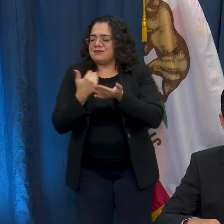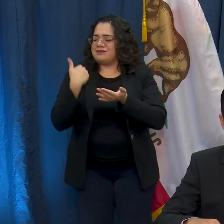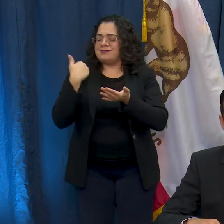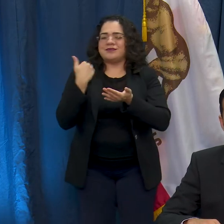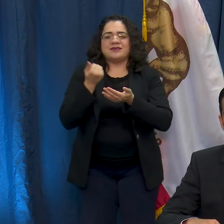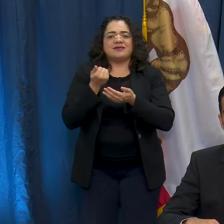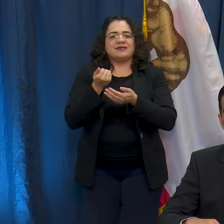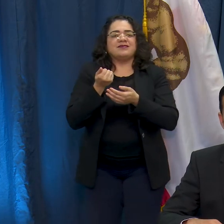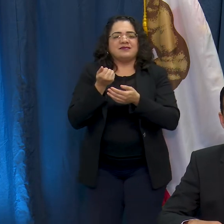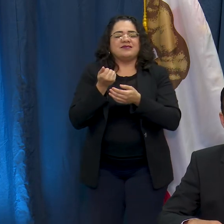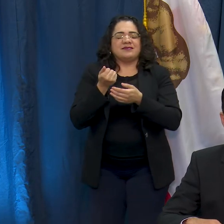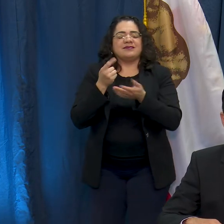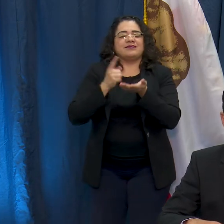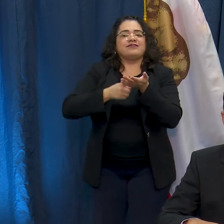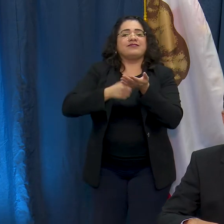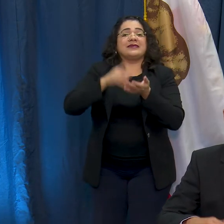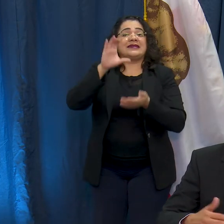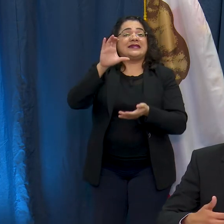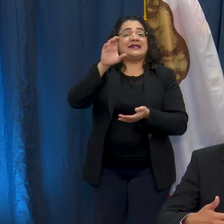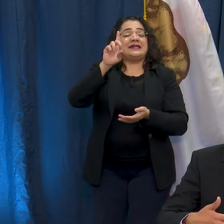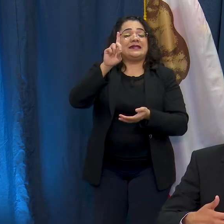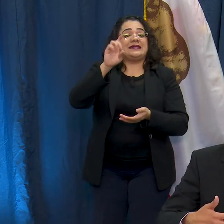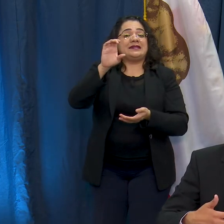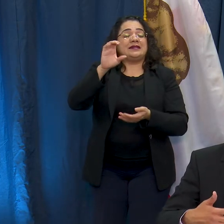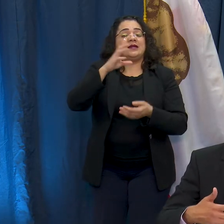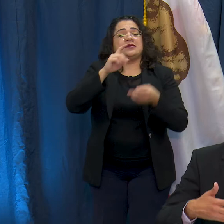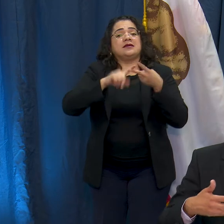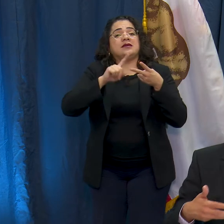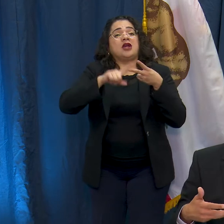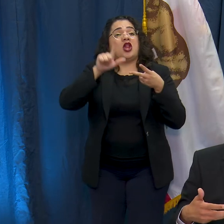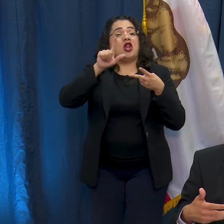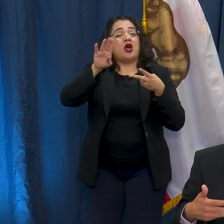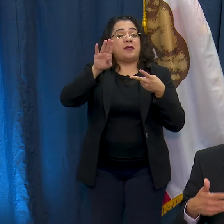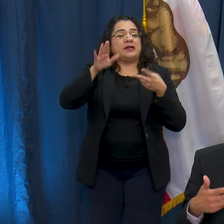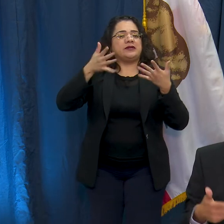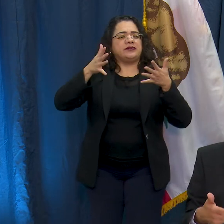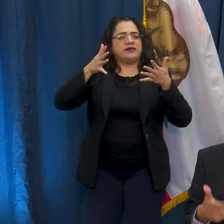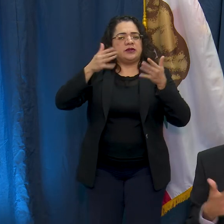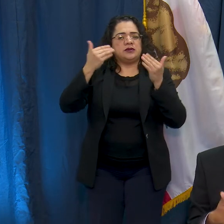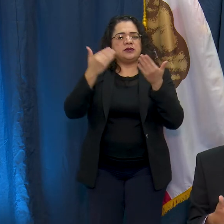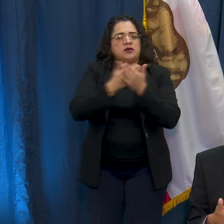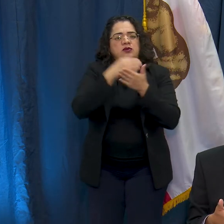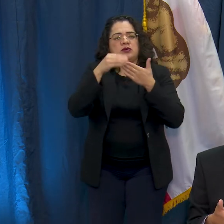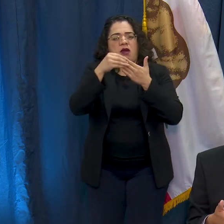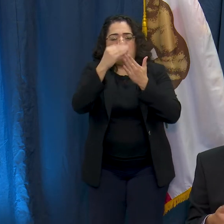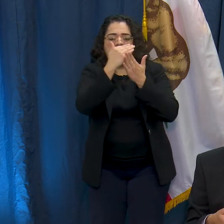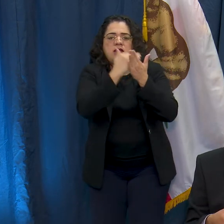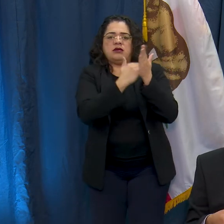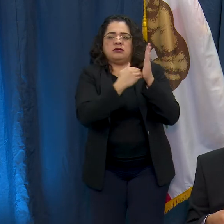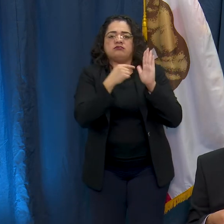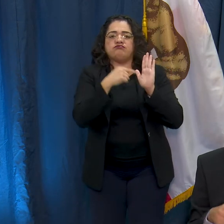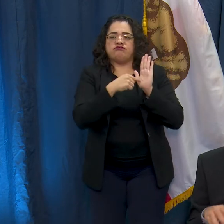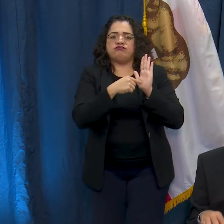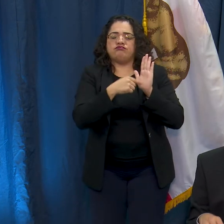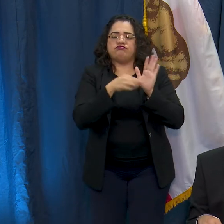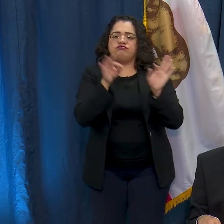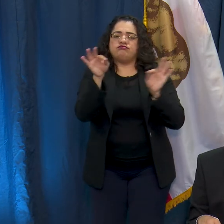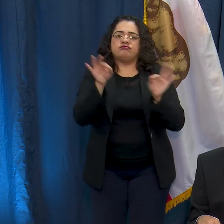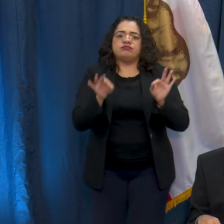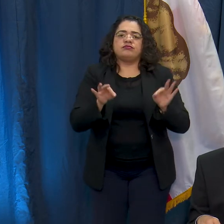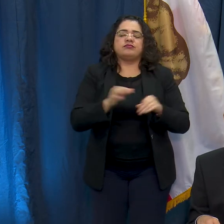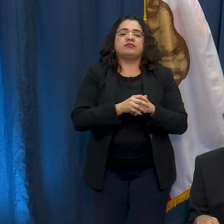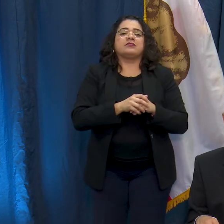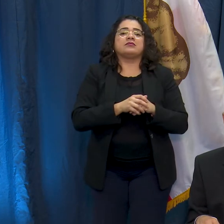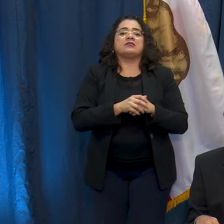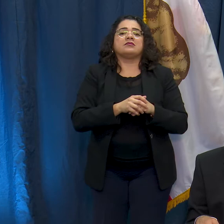days, CDC has put out and Long Beach has put out new guidelines around face coverings which essentially